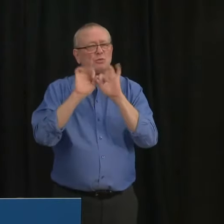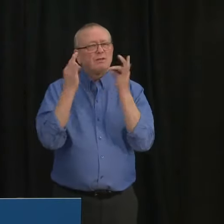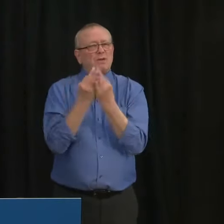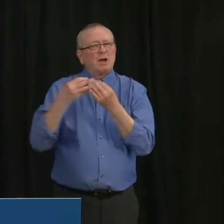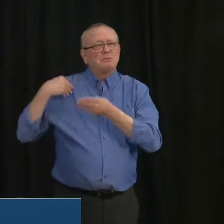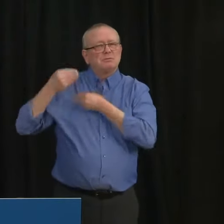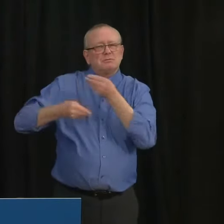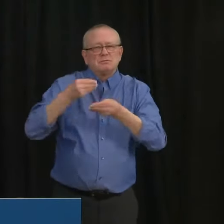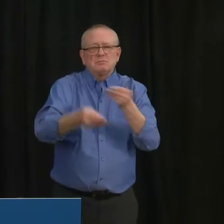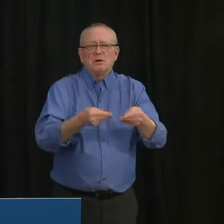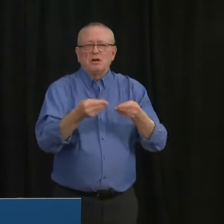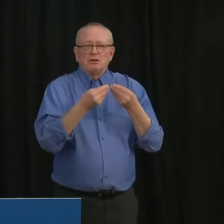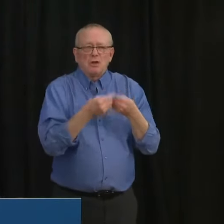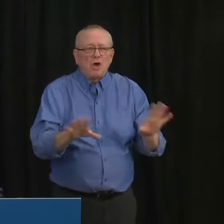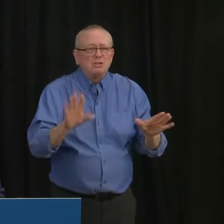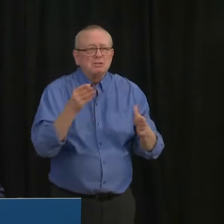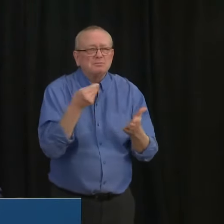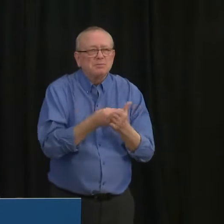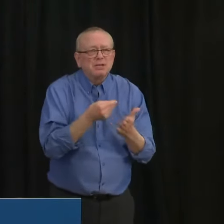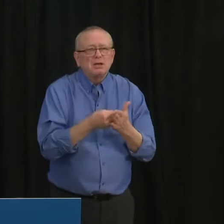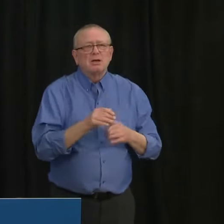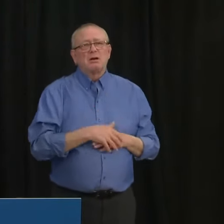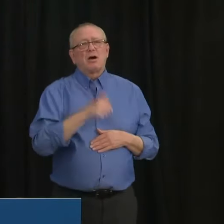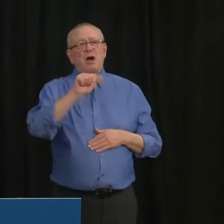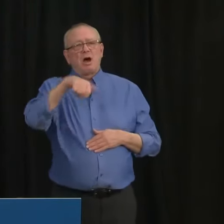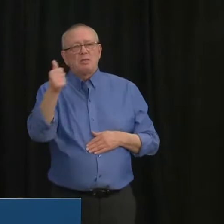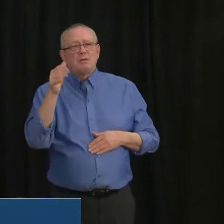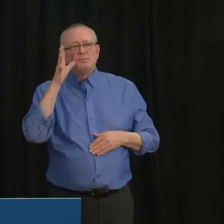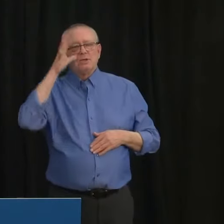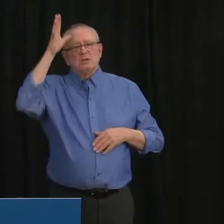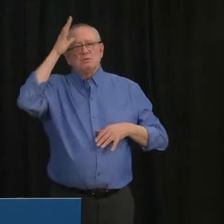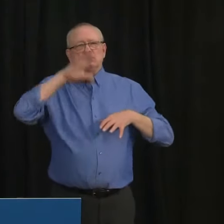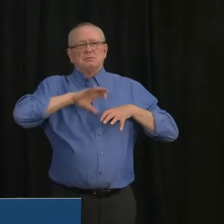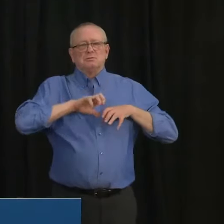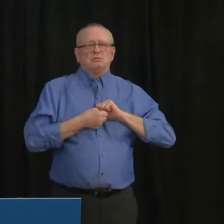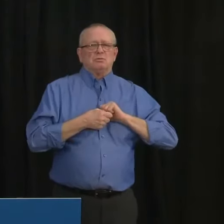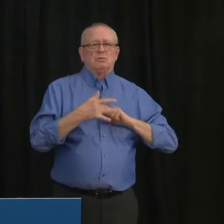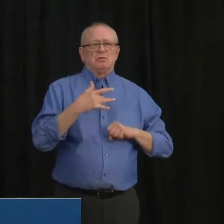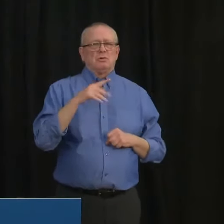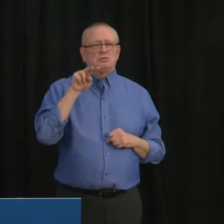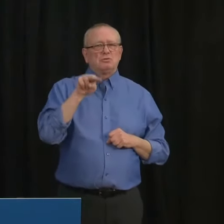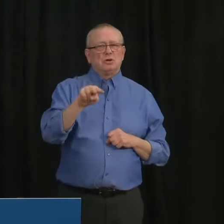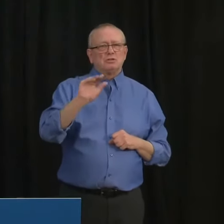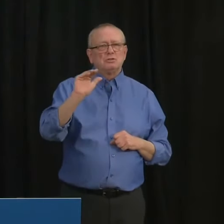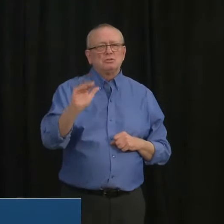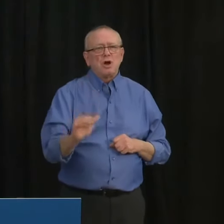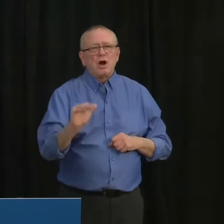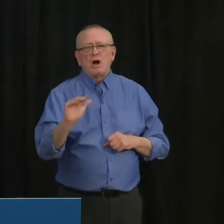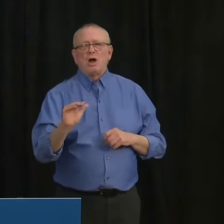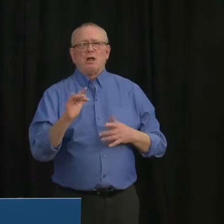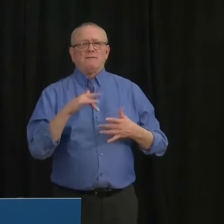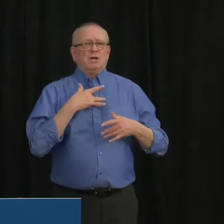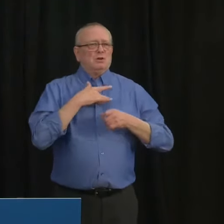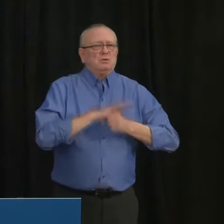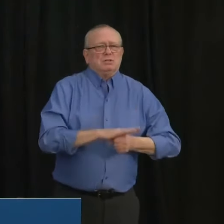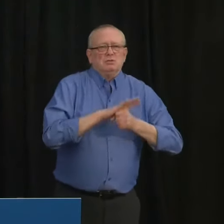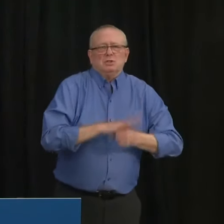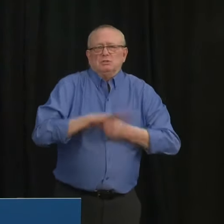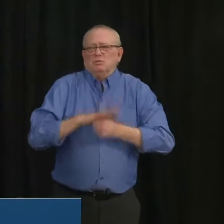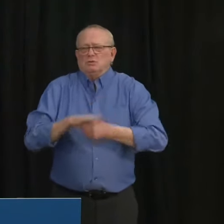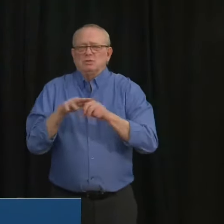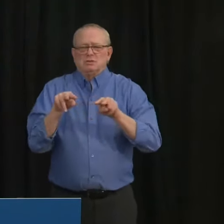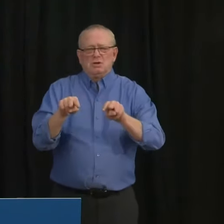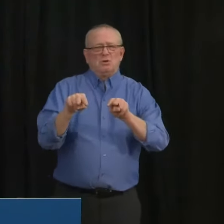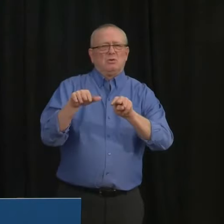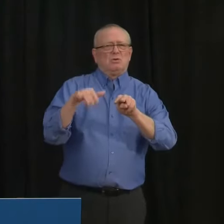of the anguish that they felt as they watched their children suffer increased anxiety over the virus and sadness that